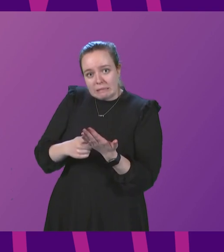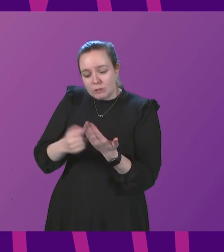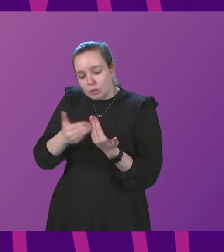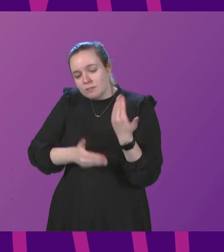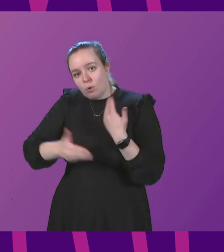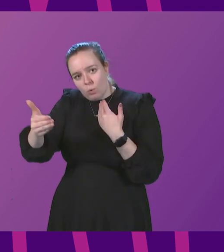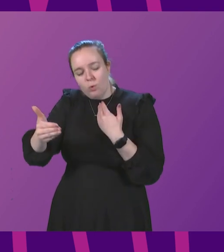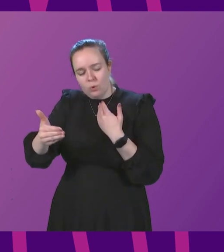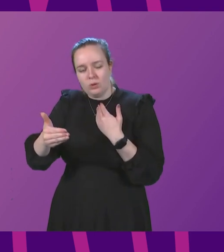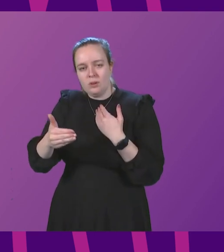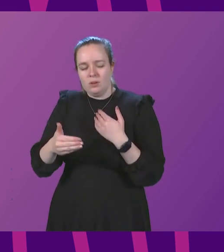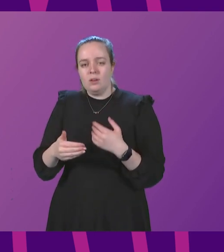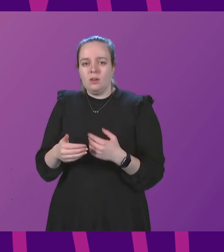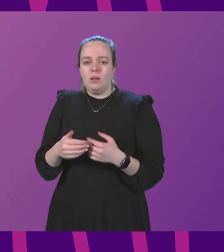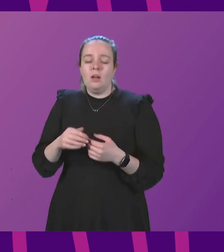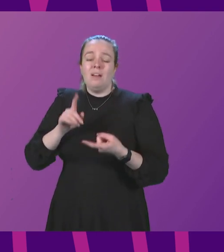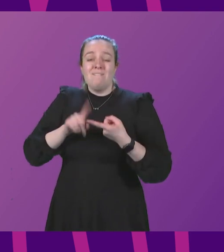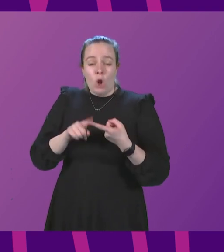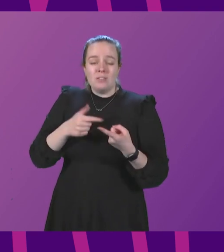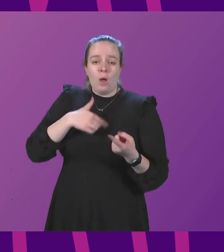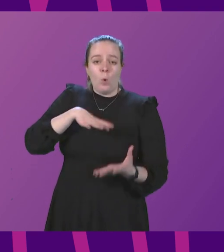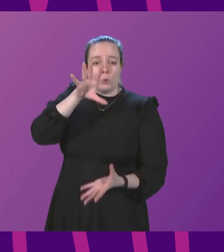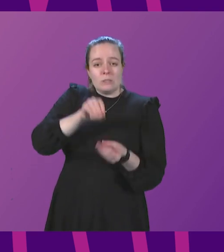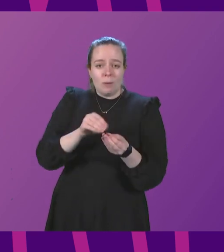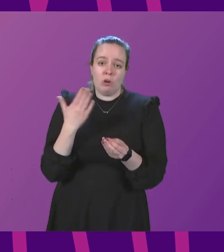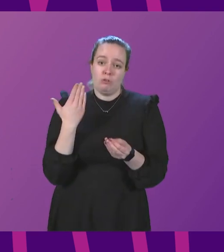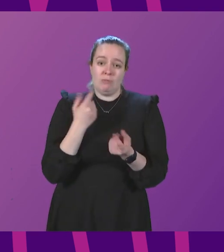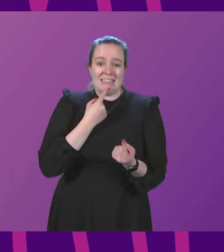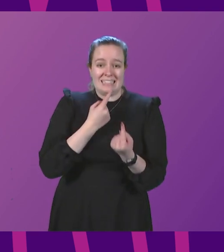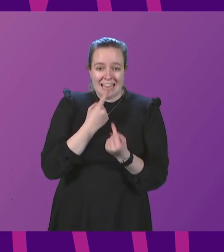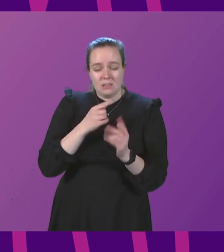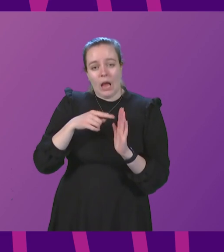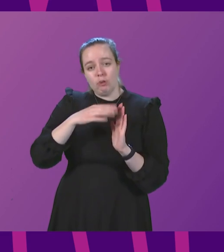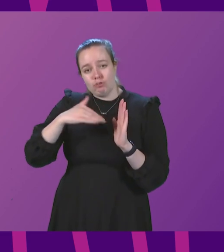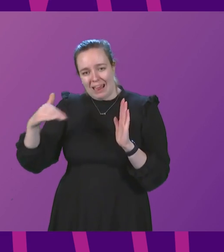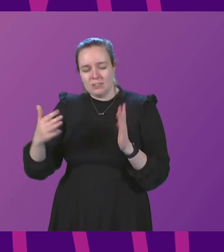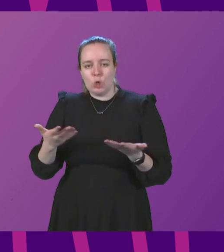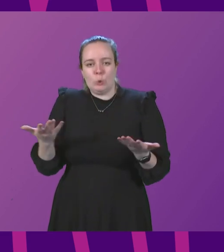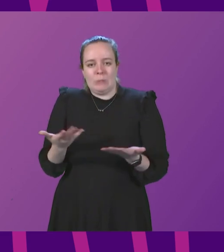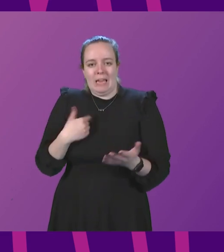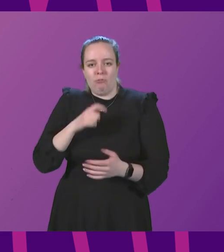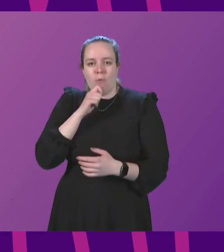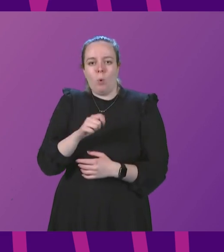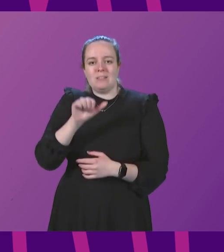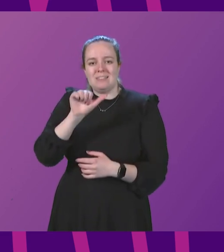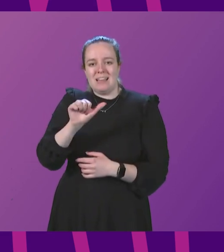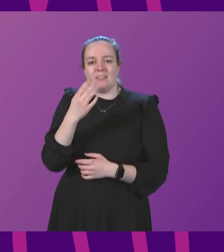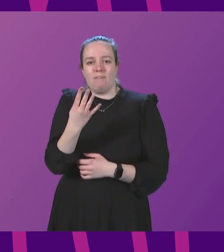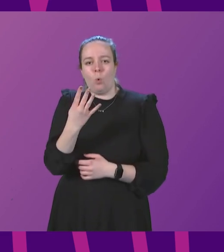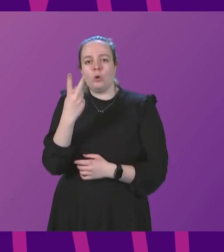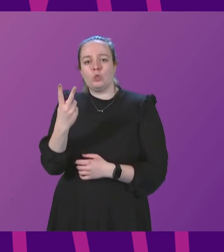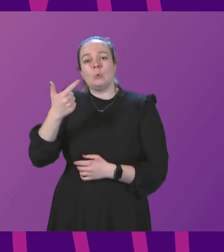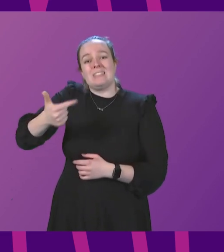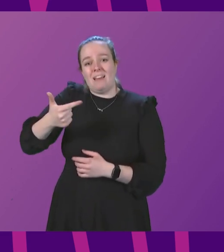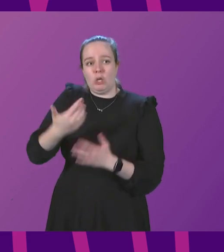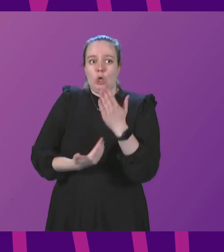will return to that shortly. But first, let me summarise the latest data and trends. Today, we are reporting 6,427